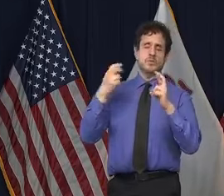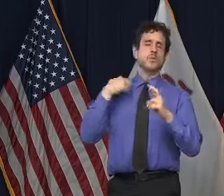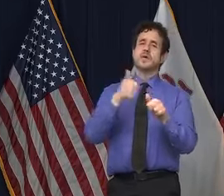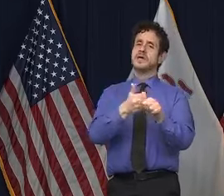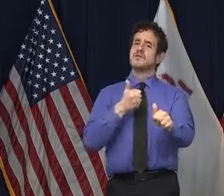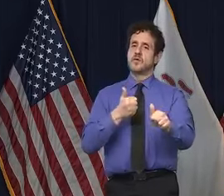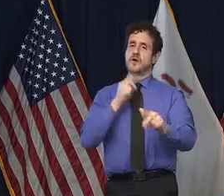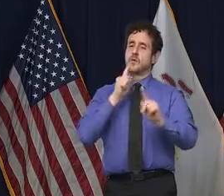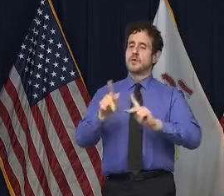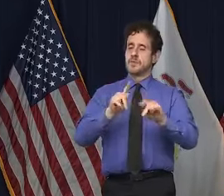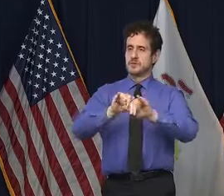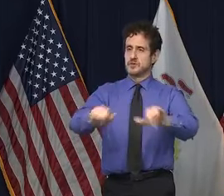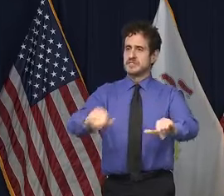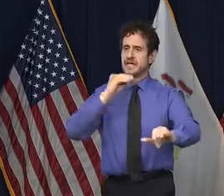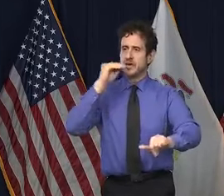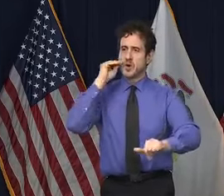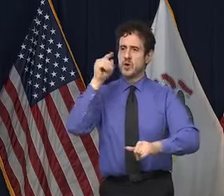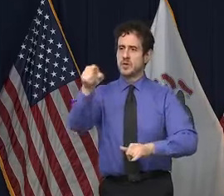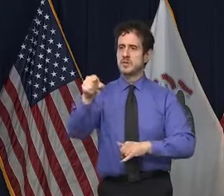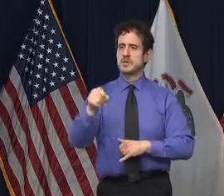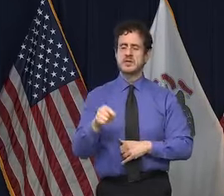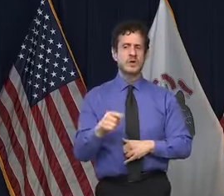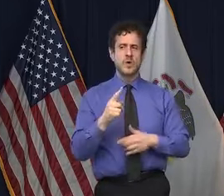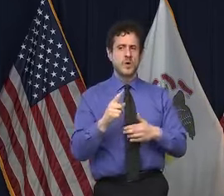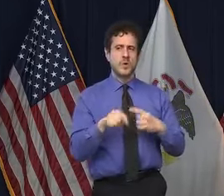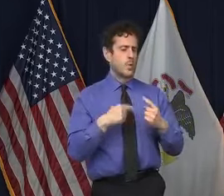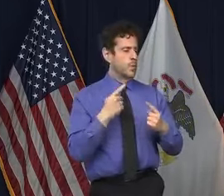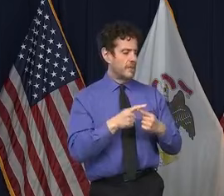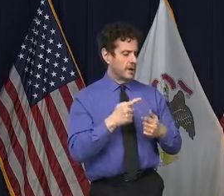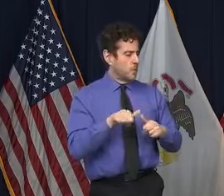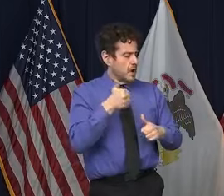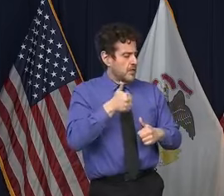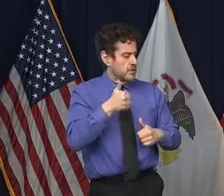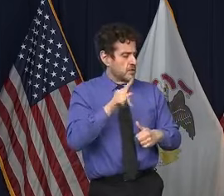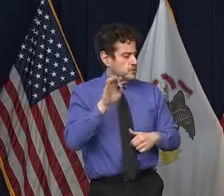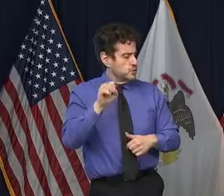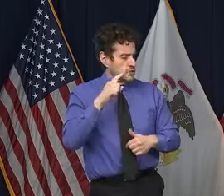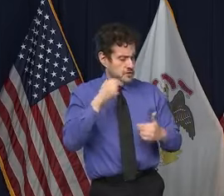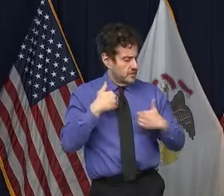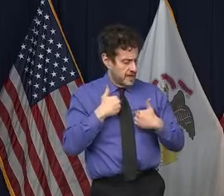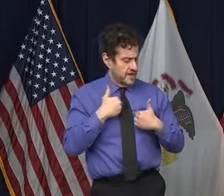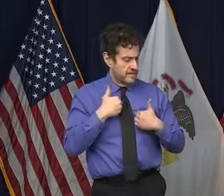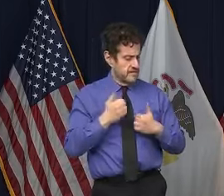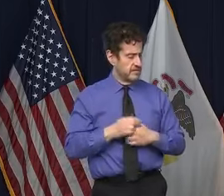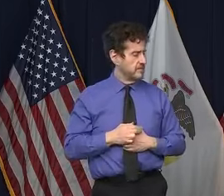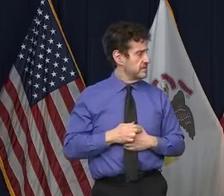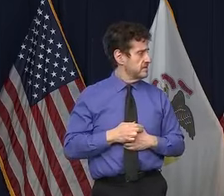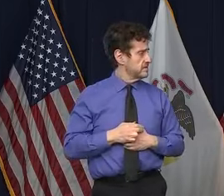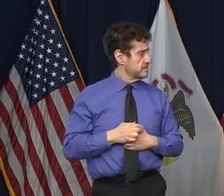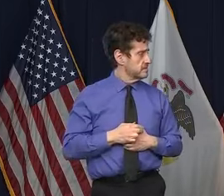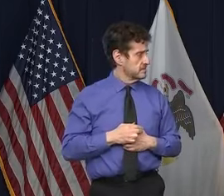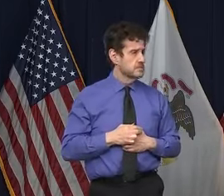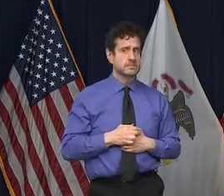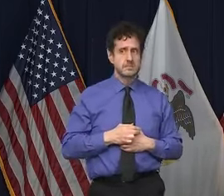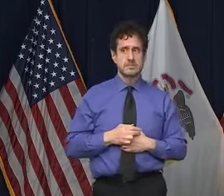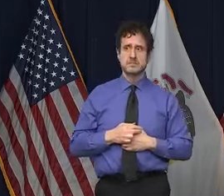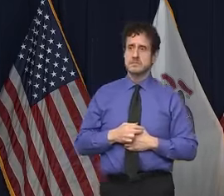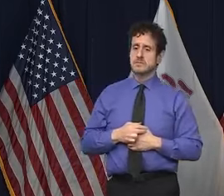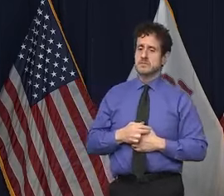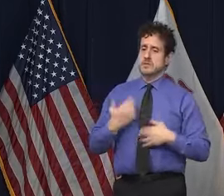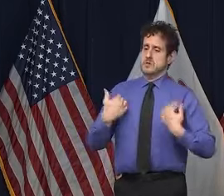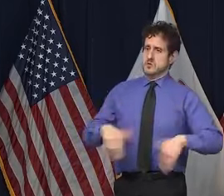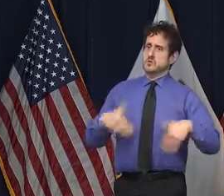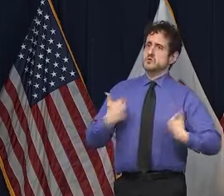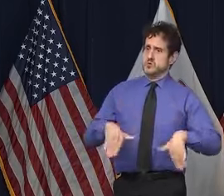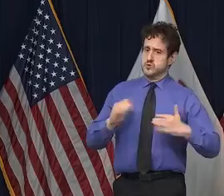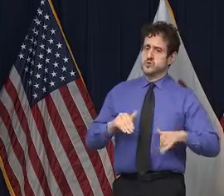avoid a stay-at-home order. Could you just clarify? toolbox? What else is in the toolbox at this point short of a stay-at-home order? Well, we're pretty much, you know, we're right up